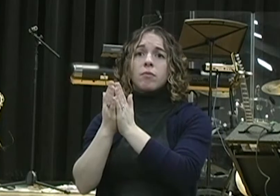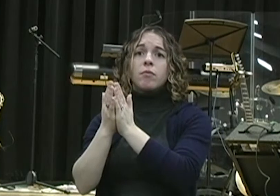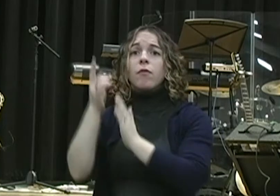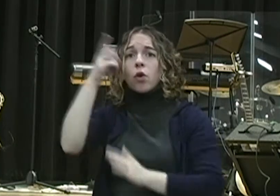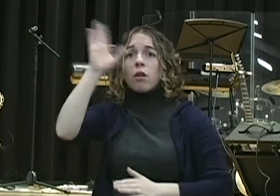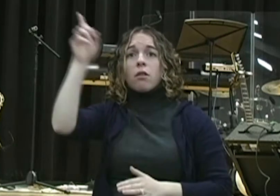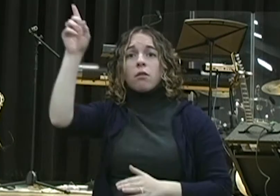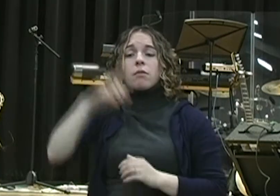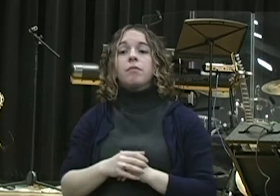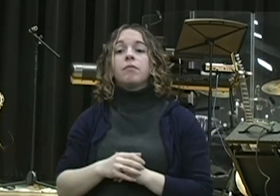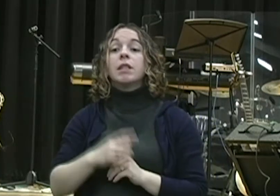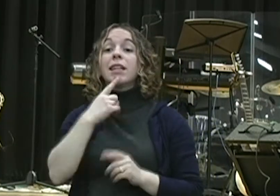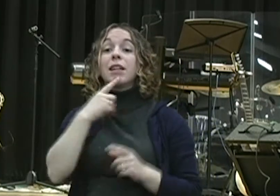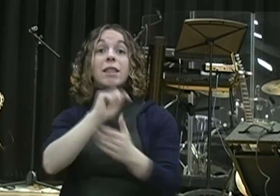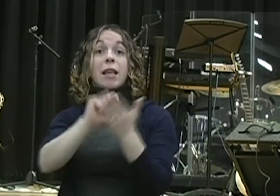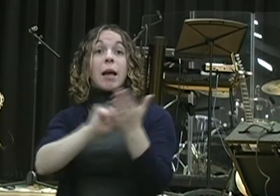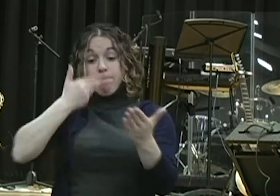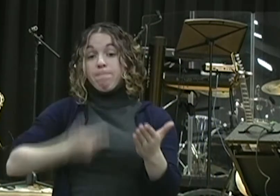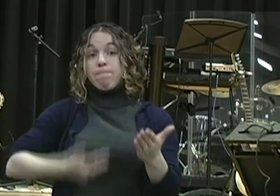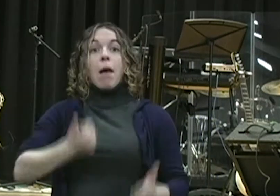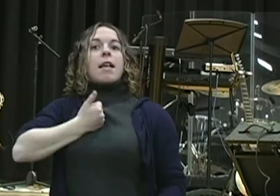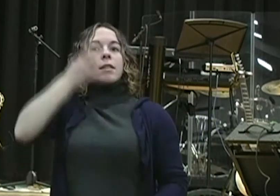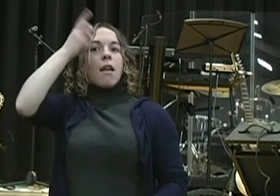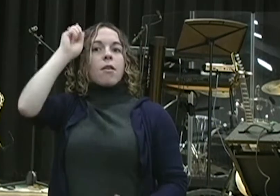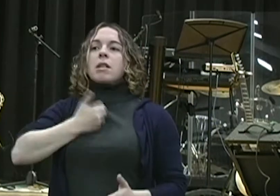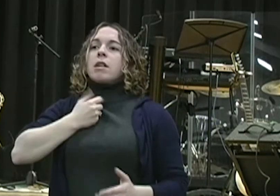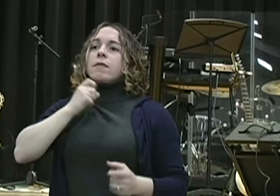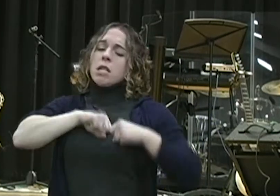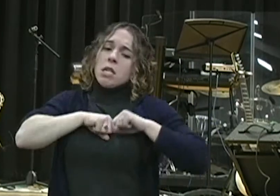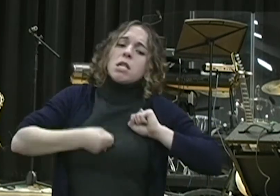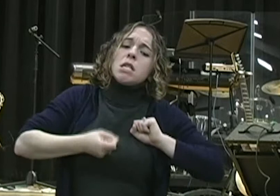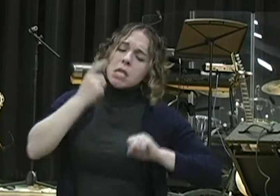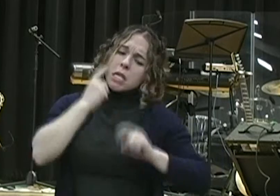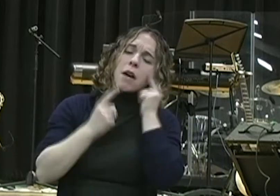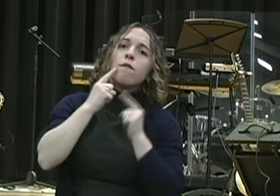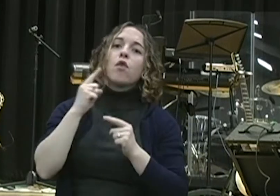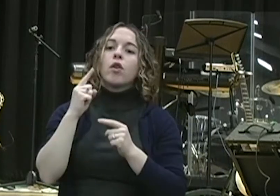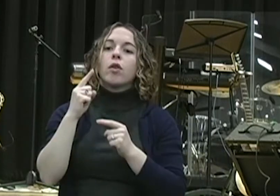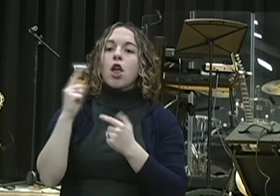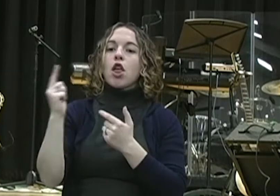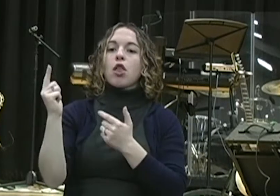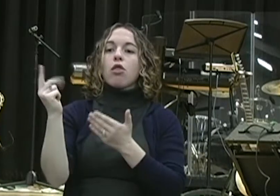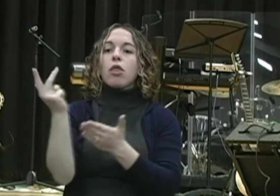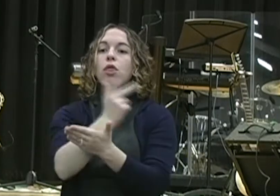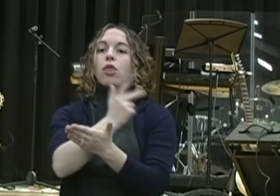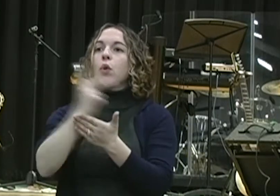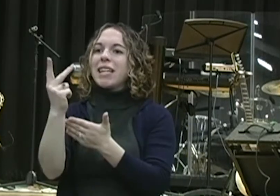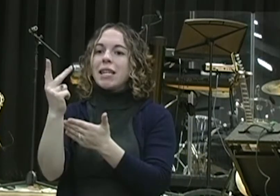says, those days I, Daniel, had been mourning for three entire weeks. Now I want you to get something really cool. Three weeks are how many days?